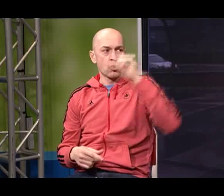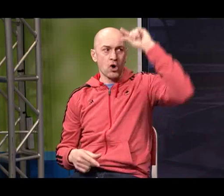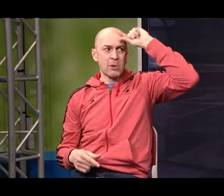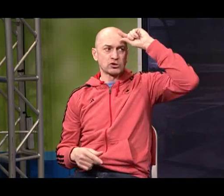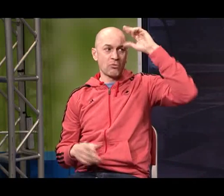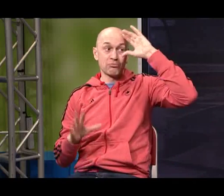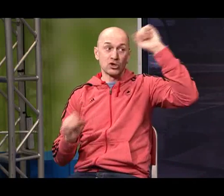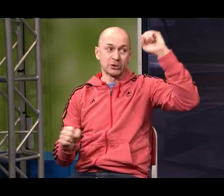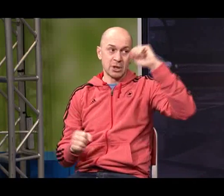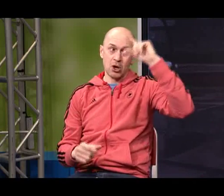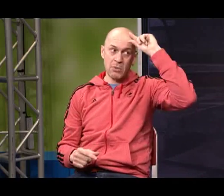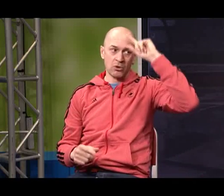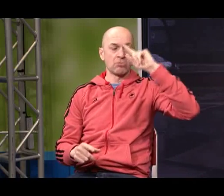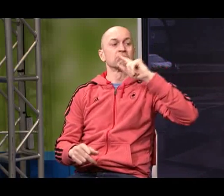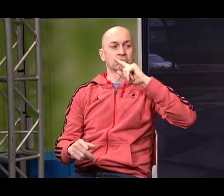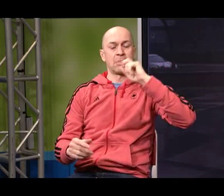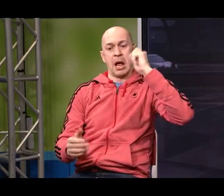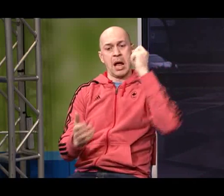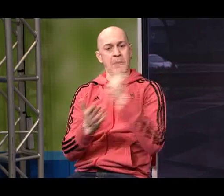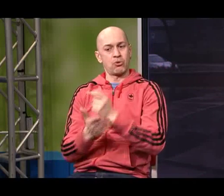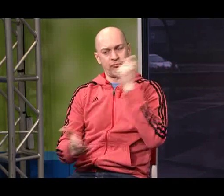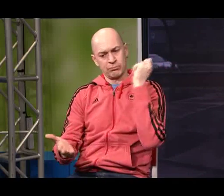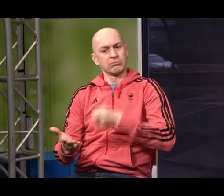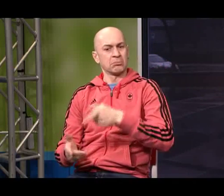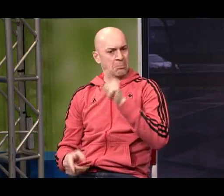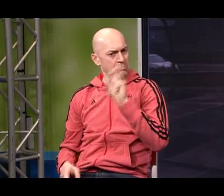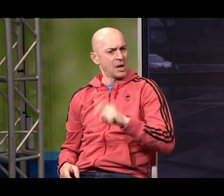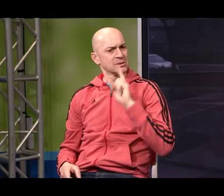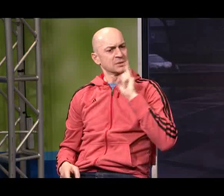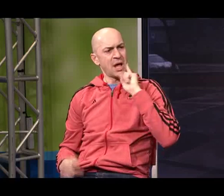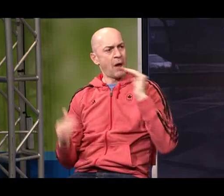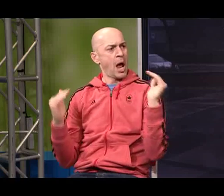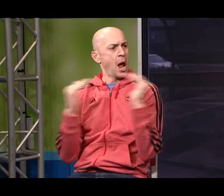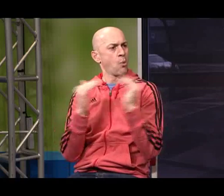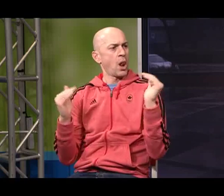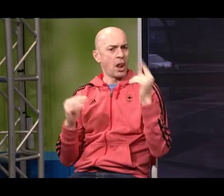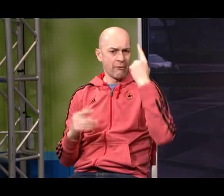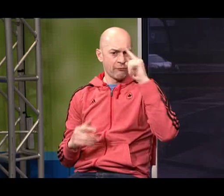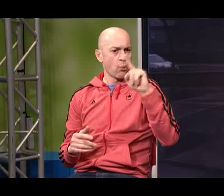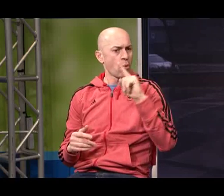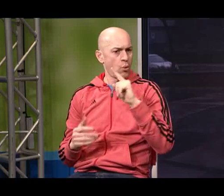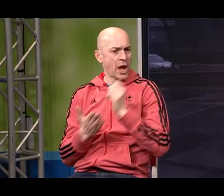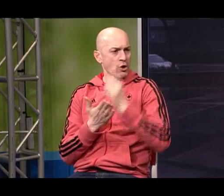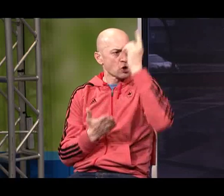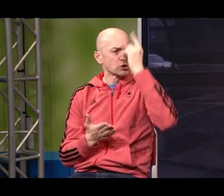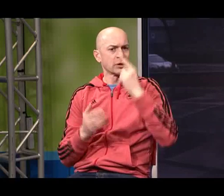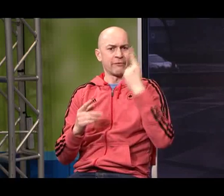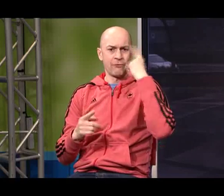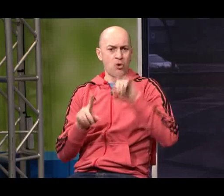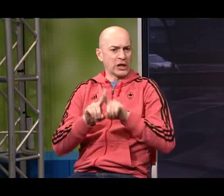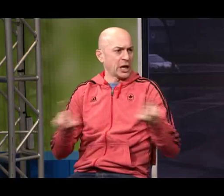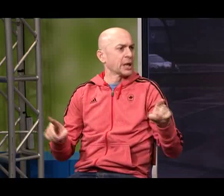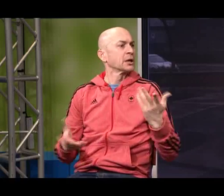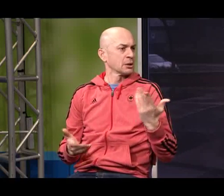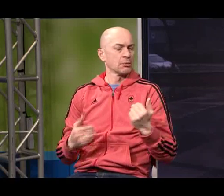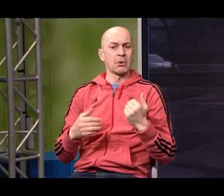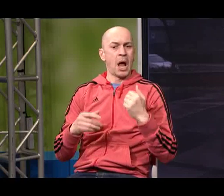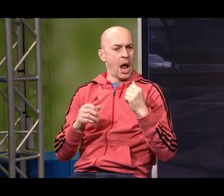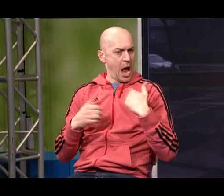but President Gorbachev actually was instrumental in providing equal access to deaf citizens in Russia